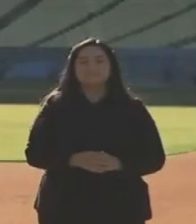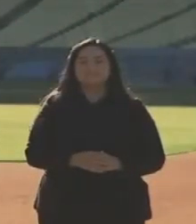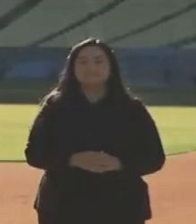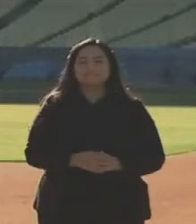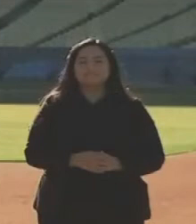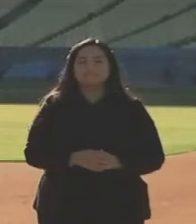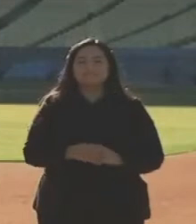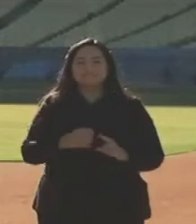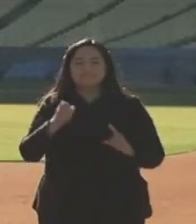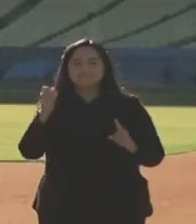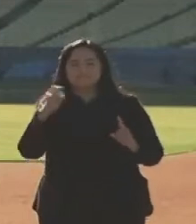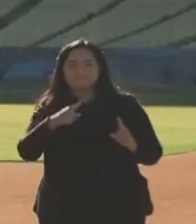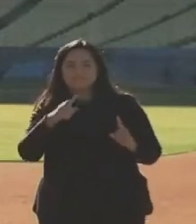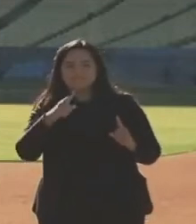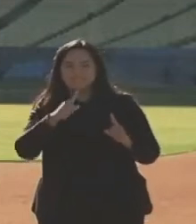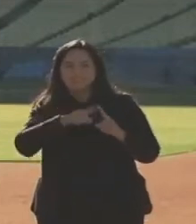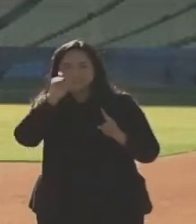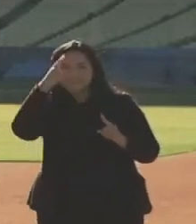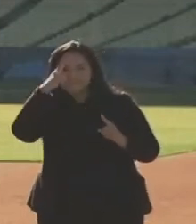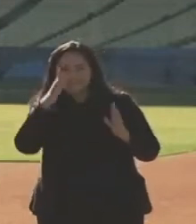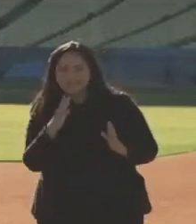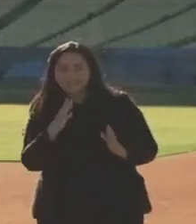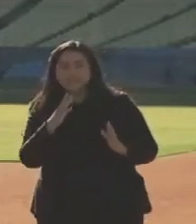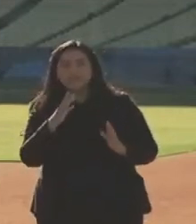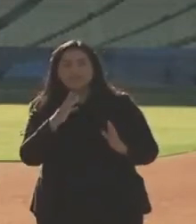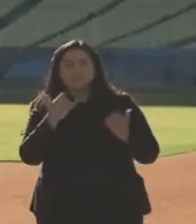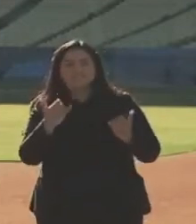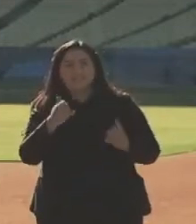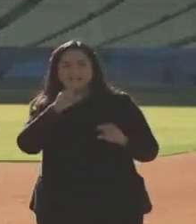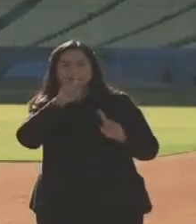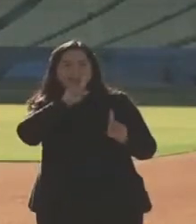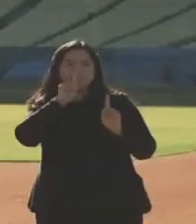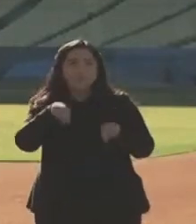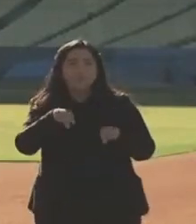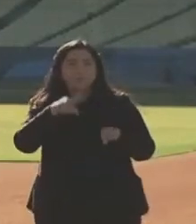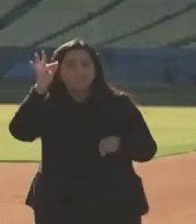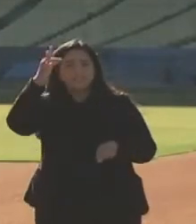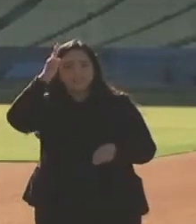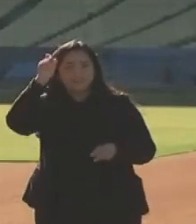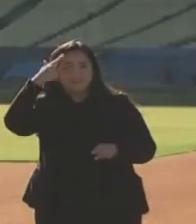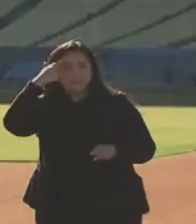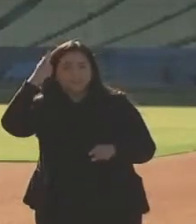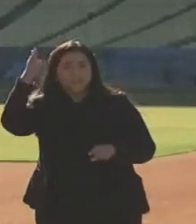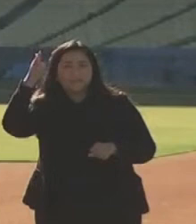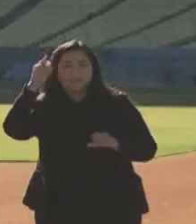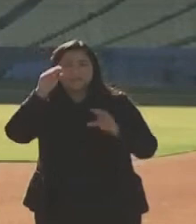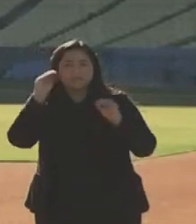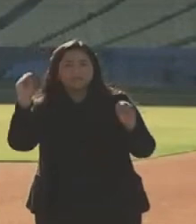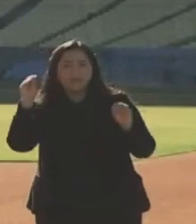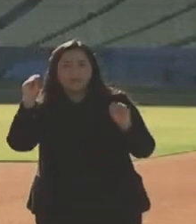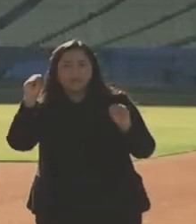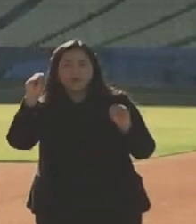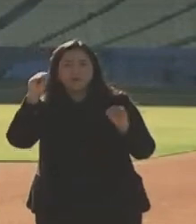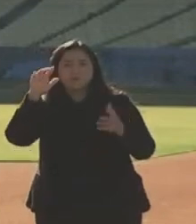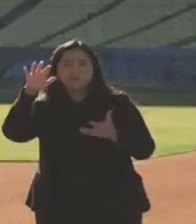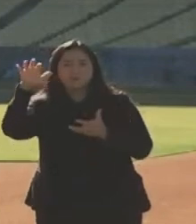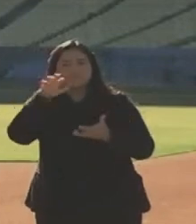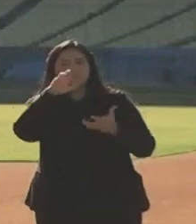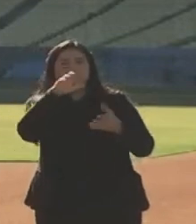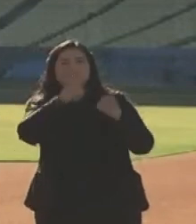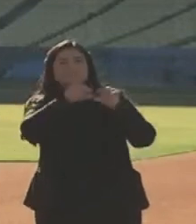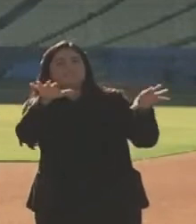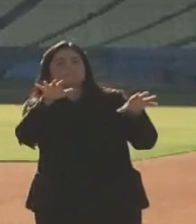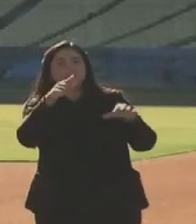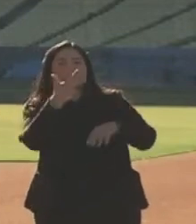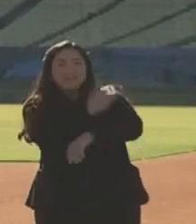Governor Newsom, it was reported today that the federal government does not have a stockpile of vaccines to send out. What does this mean